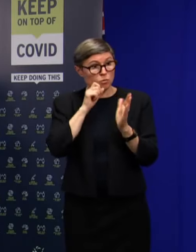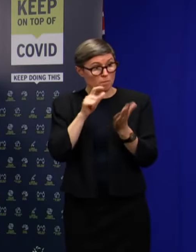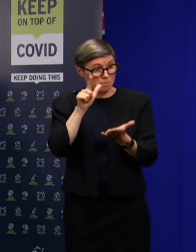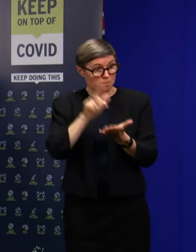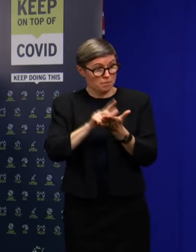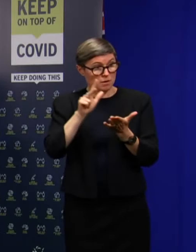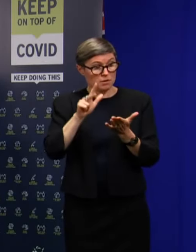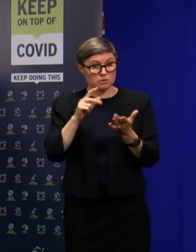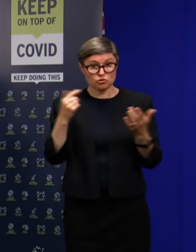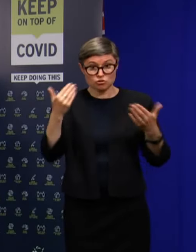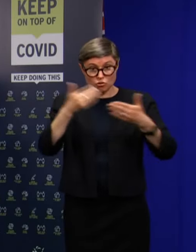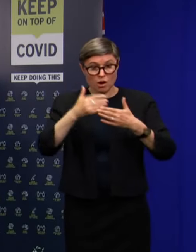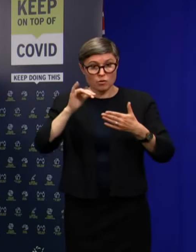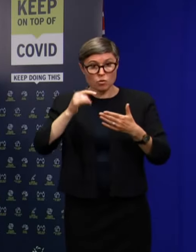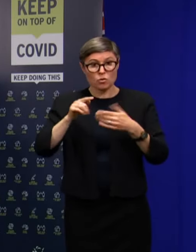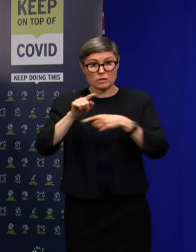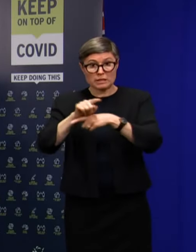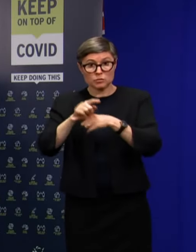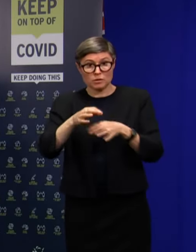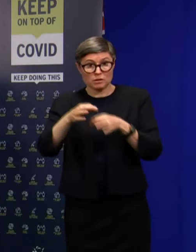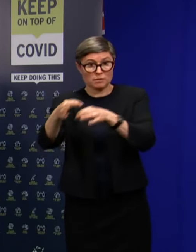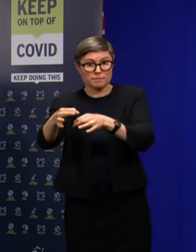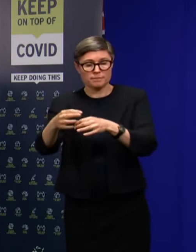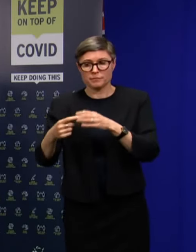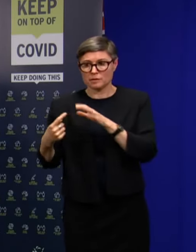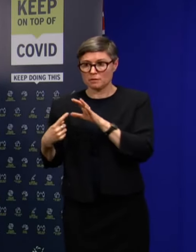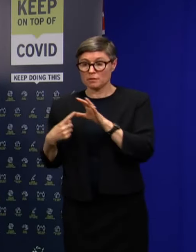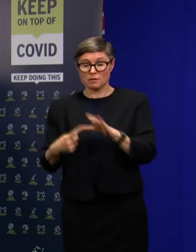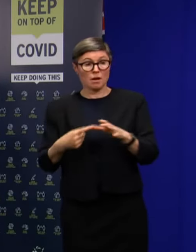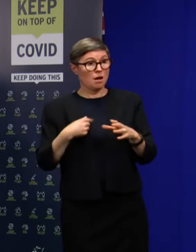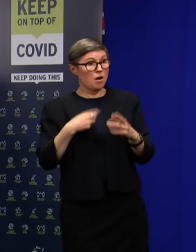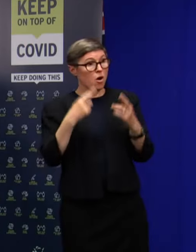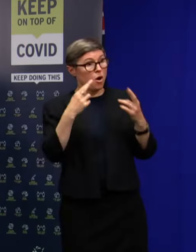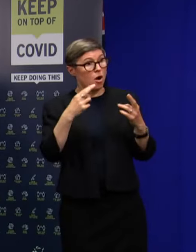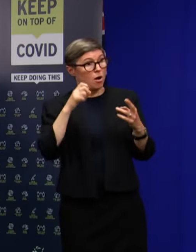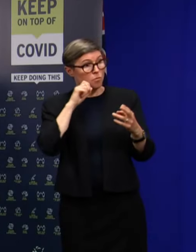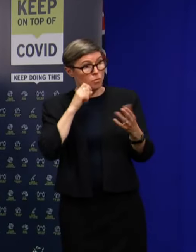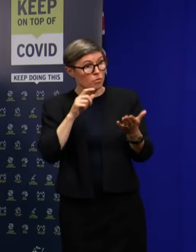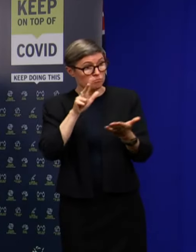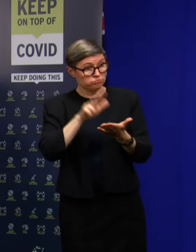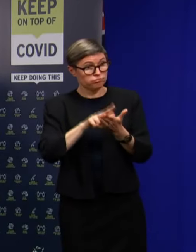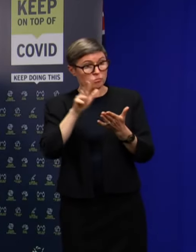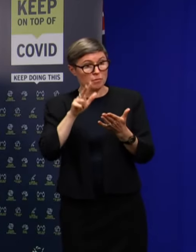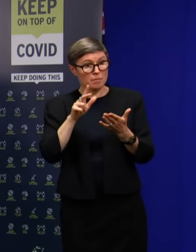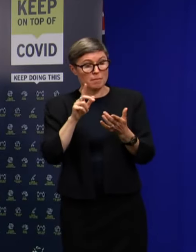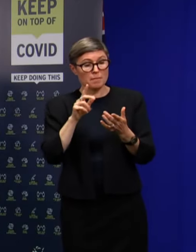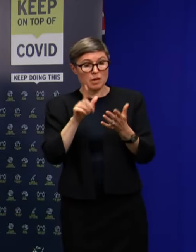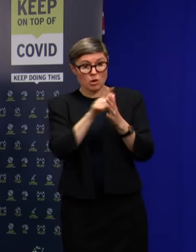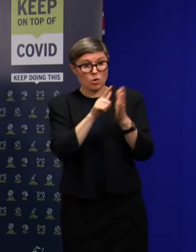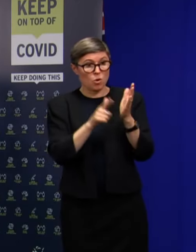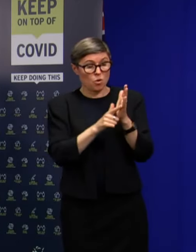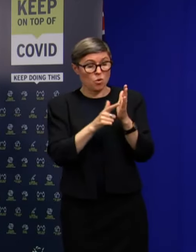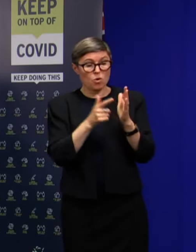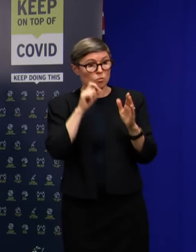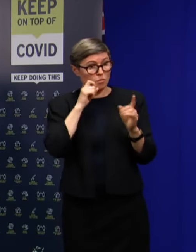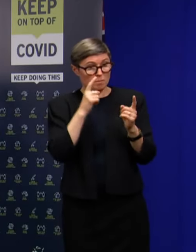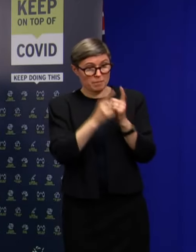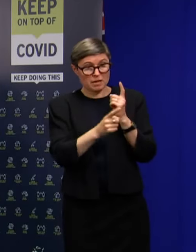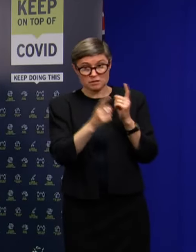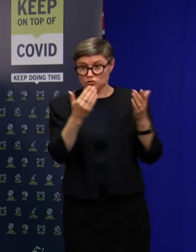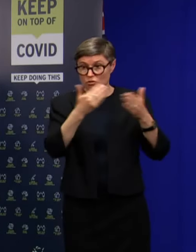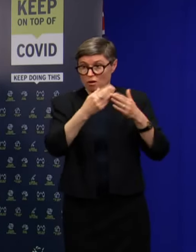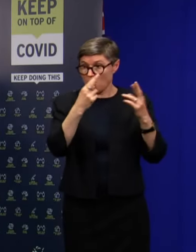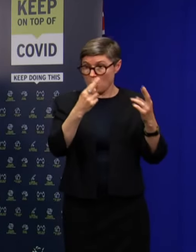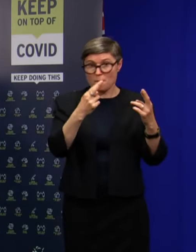to go into the next sitting week? Well, I would, I would hope that they might pass through this evening. But look, I, as I said, yesterday,